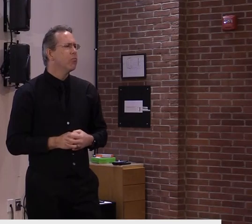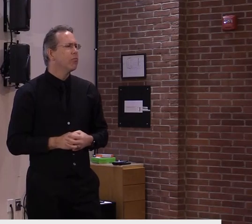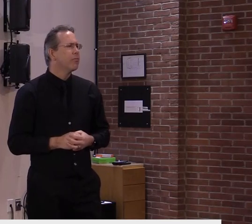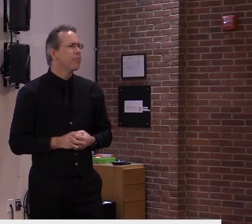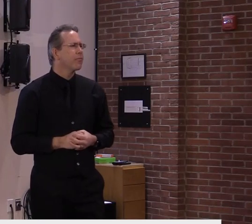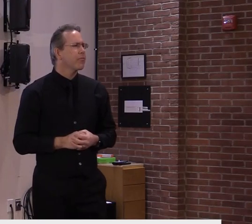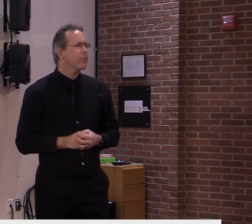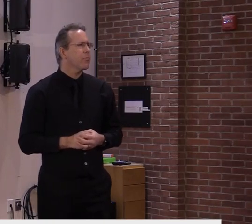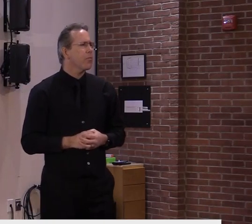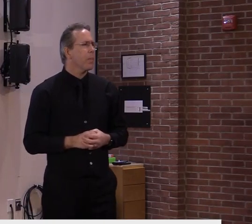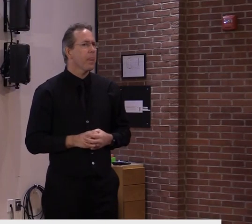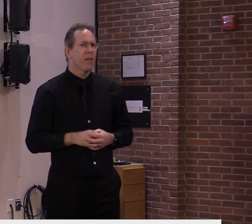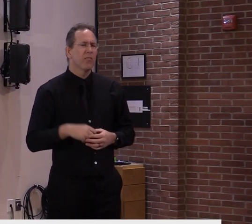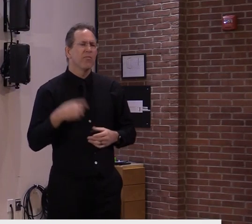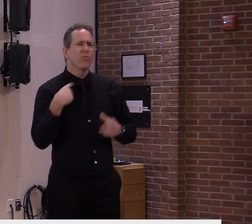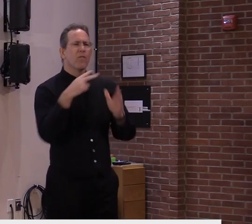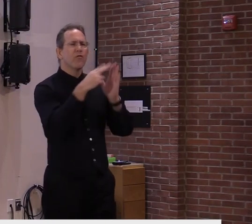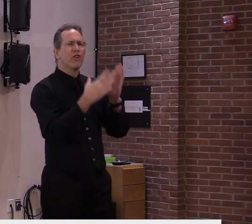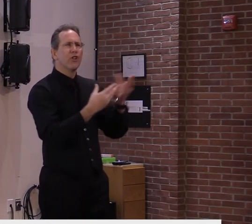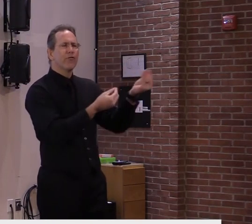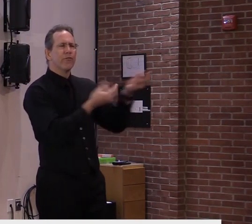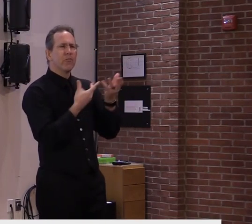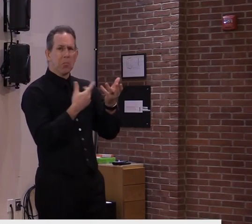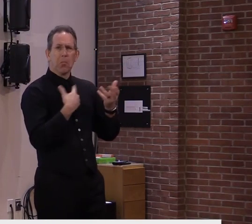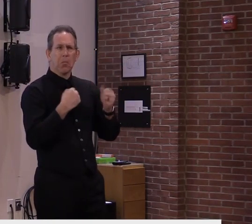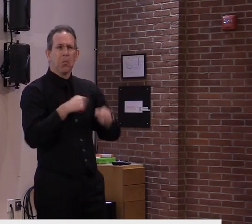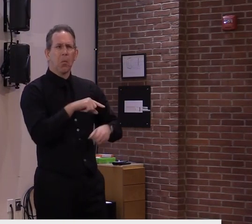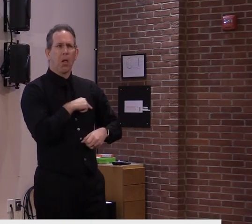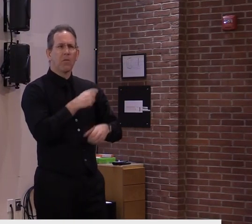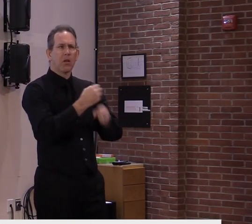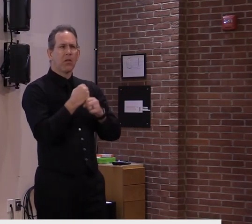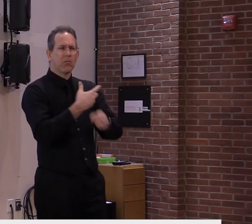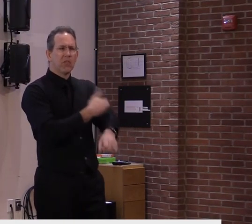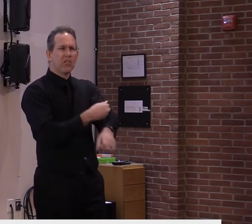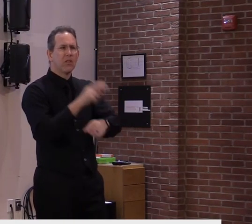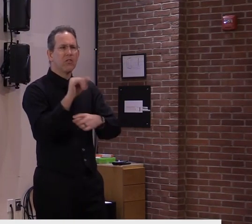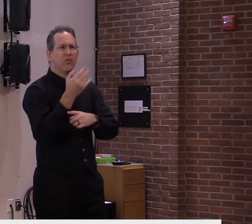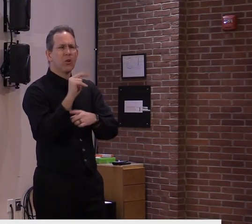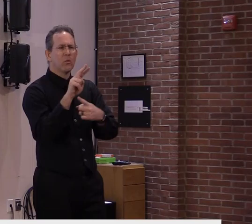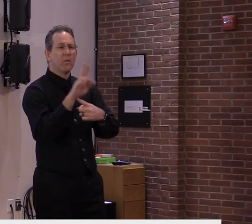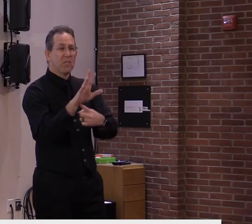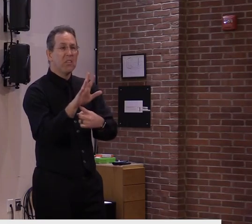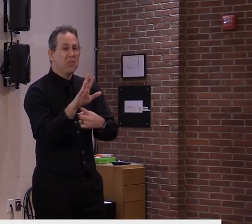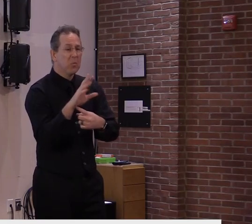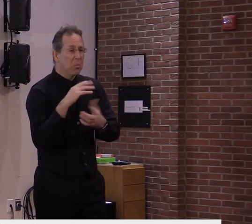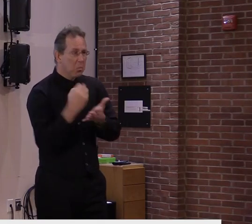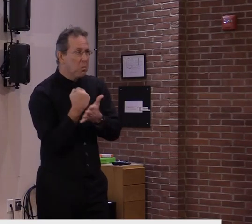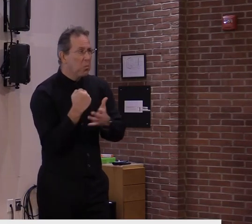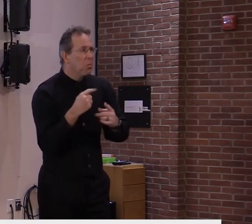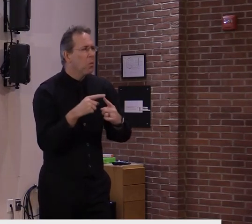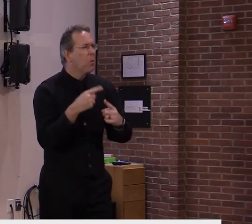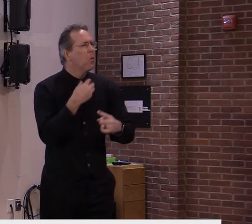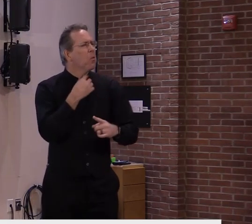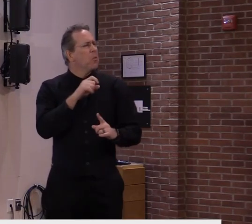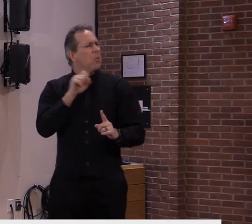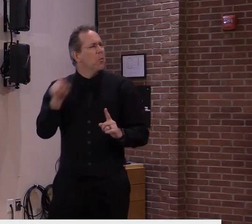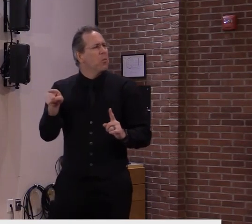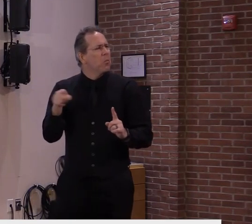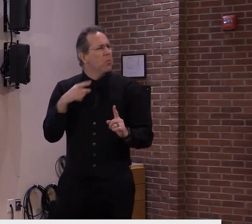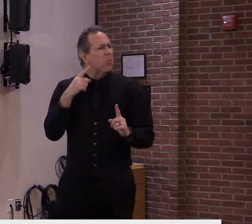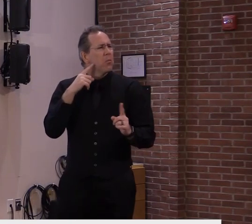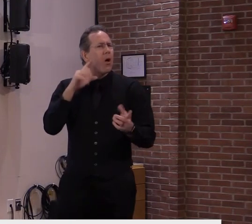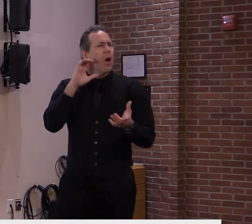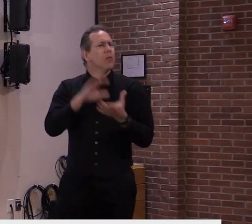schedule for husband and wife to get their appointment at the same time? So it's kind of a practical question about whether family members can,